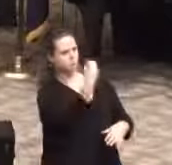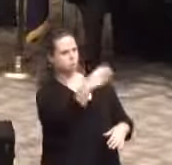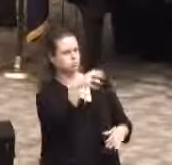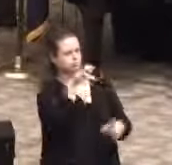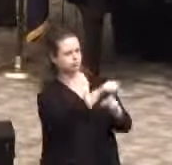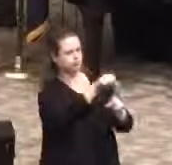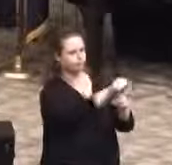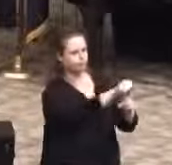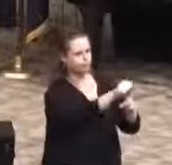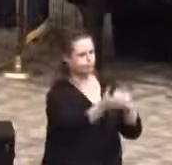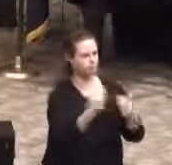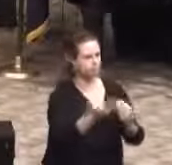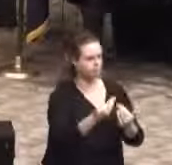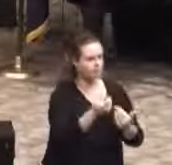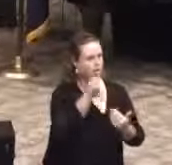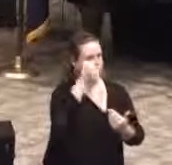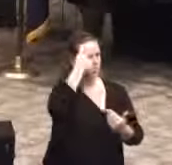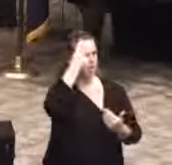should expect.